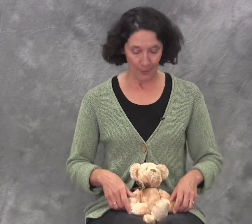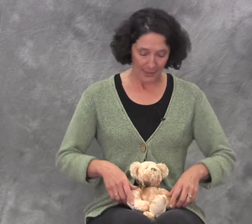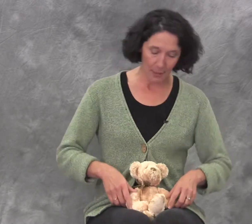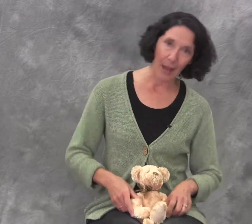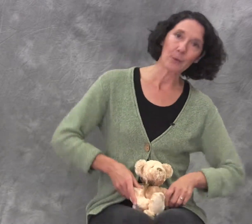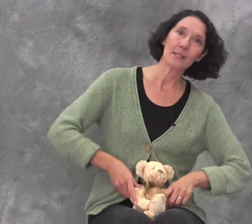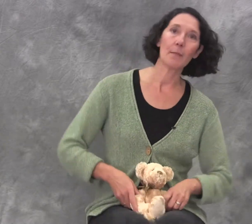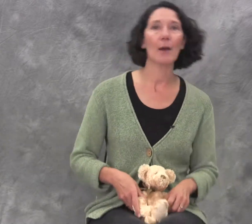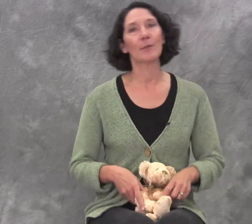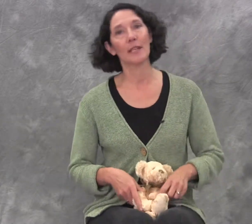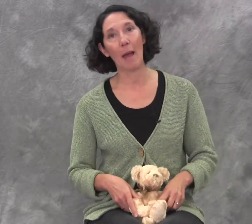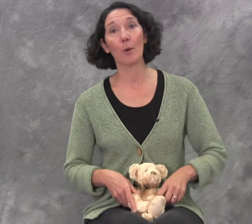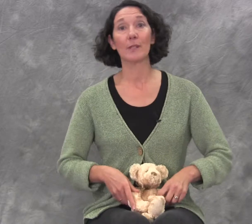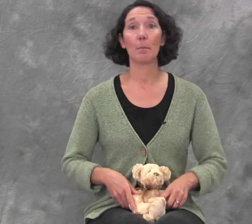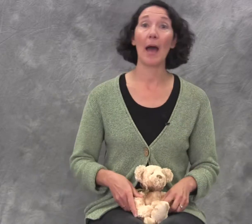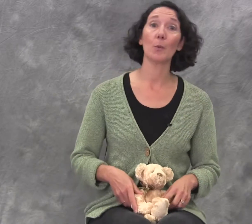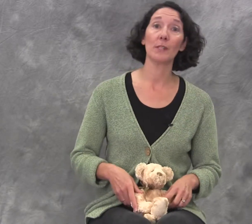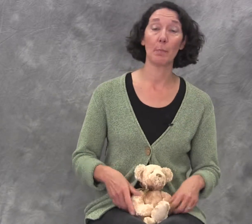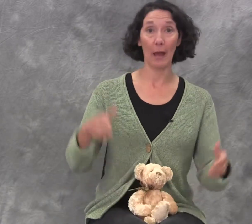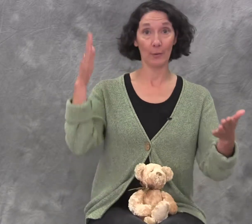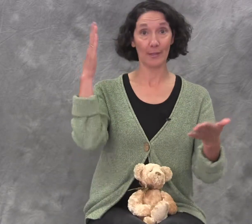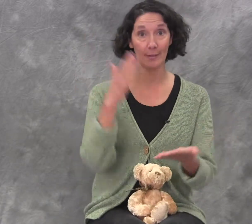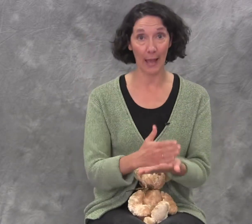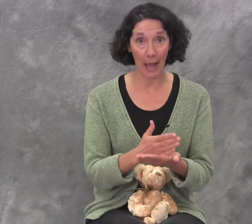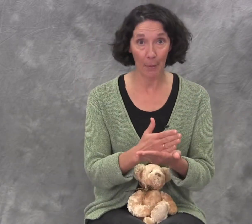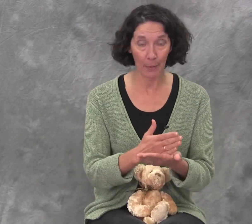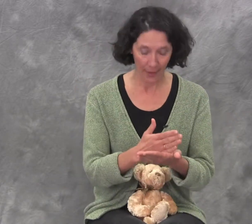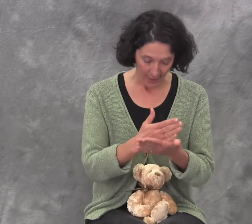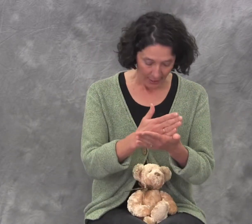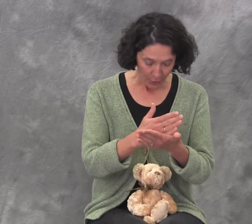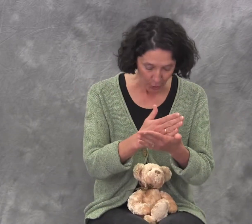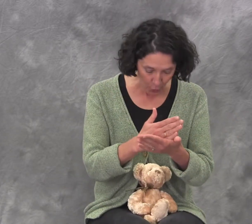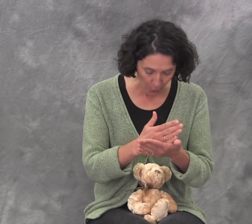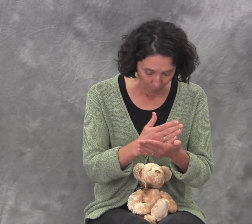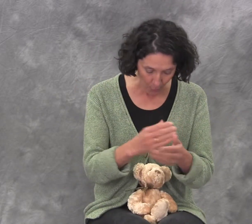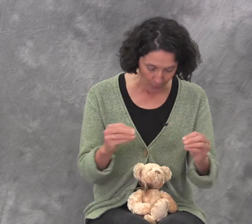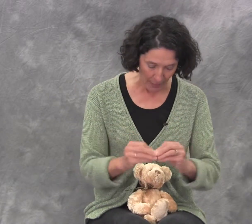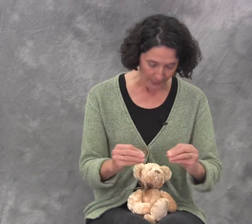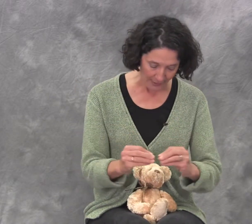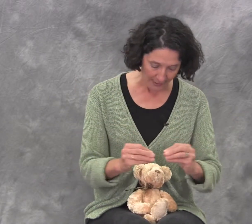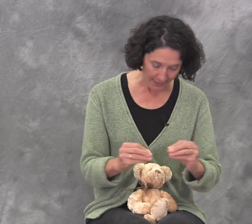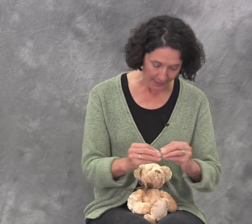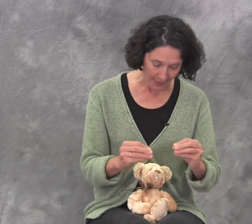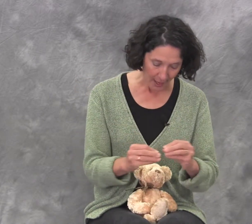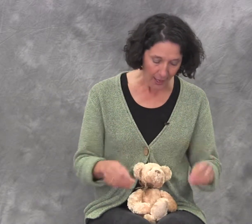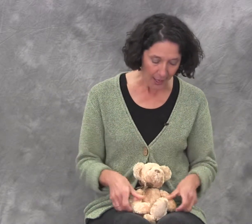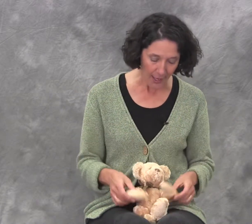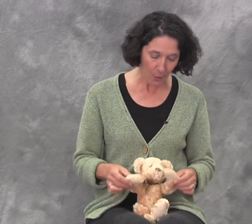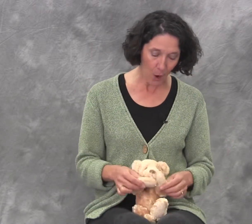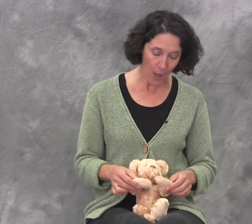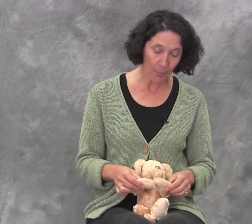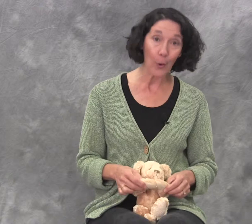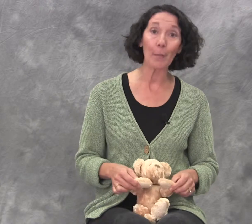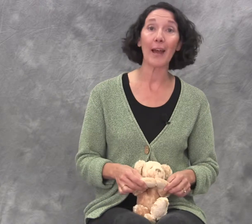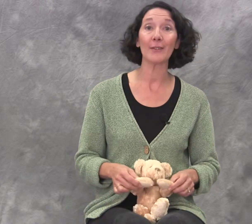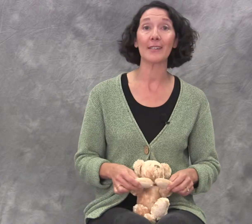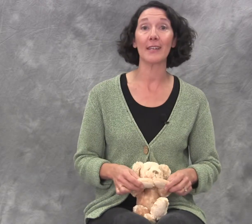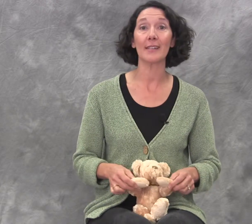Bouncy bouncy bouncy bouncy bounce bounce bounce stop. Do you want more bounces? I want more bounces.